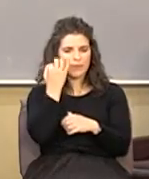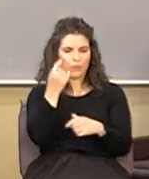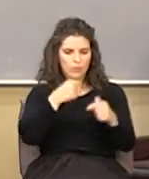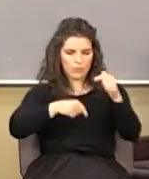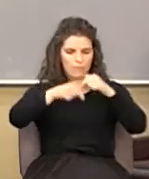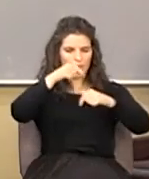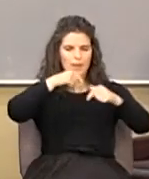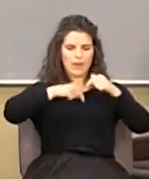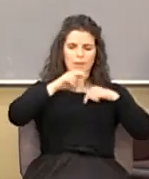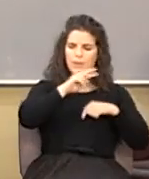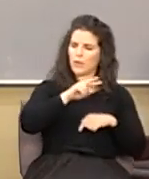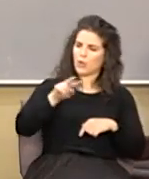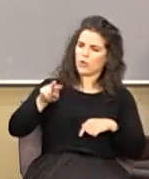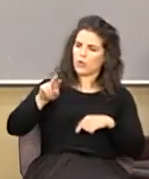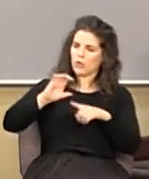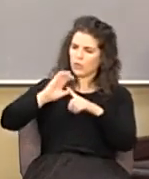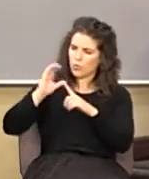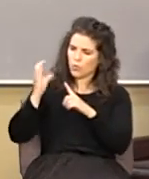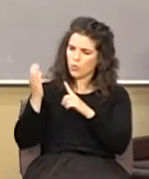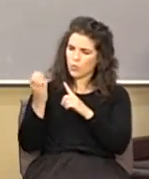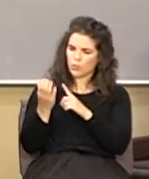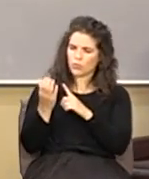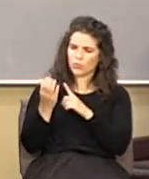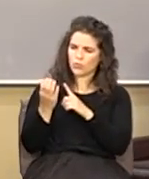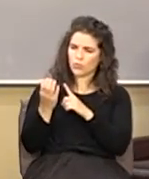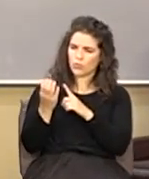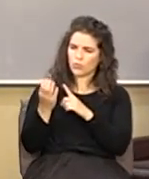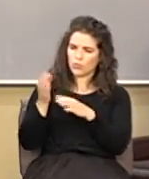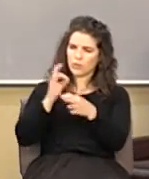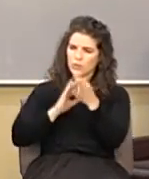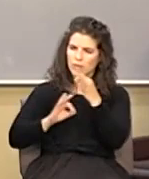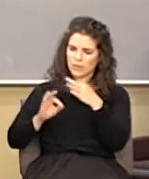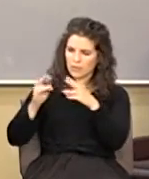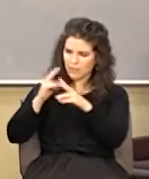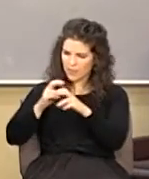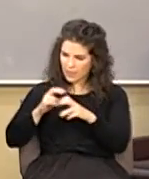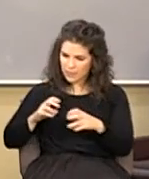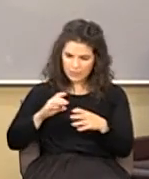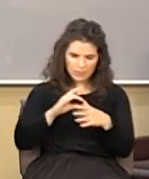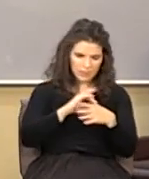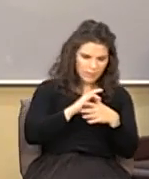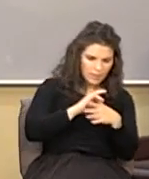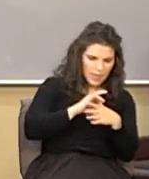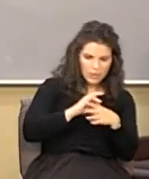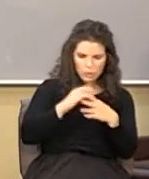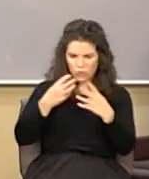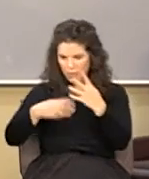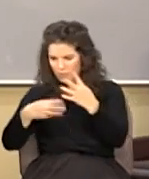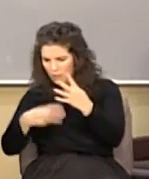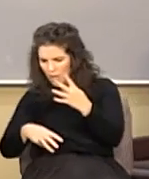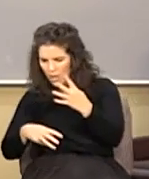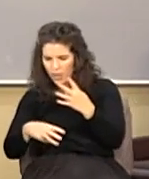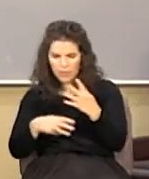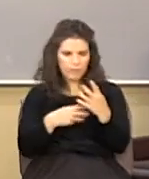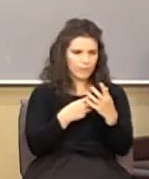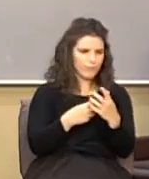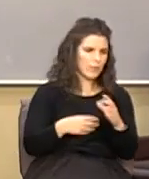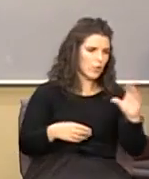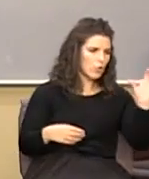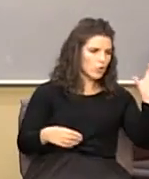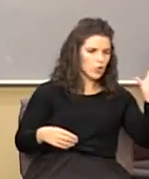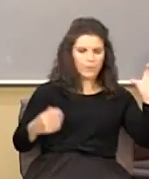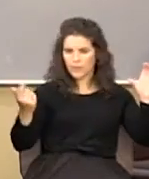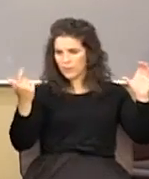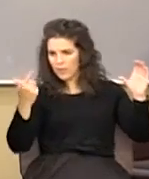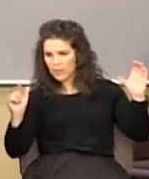look at the culture out there, and instead of looking at the flesh and blood part of it, you know, the liberal versus the conservative,